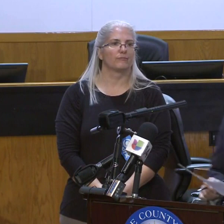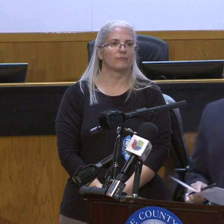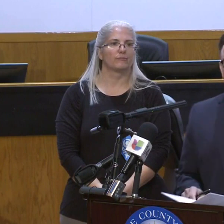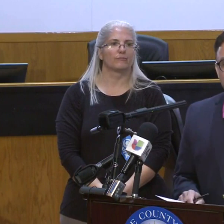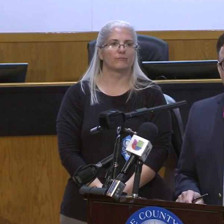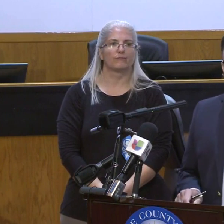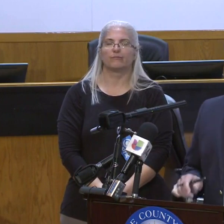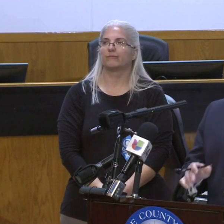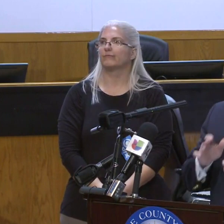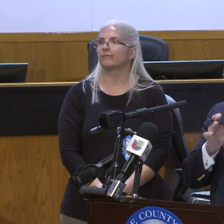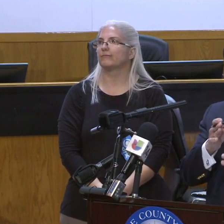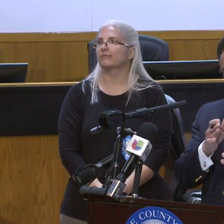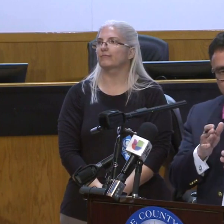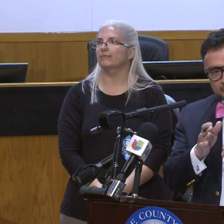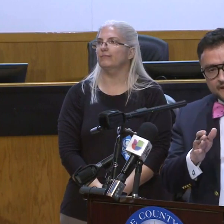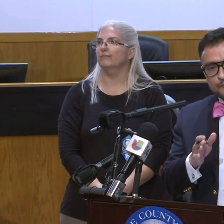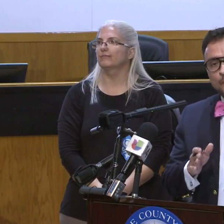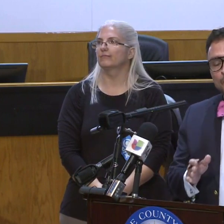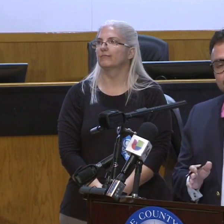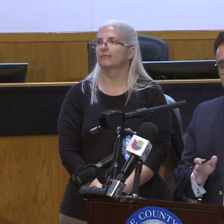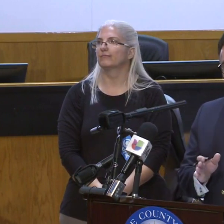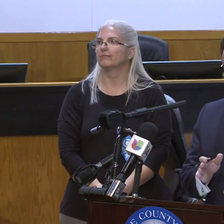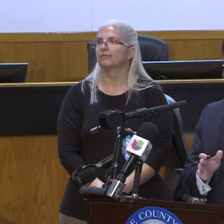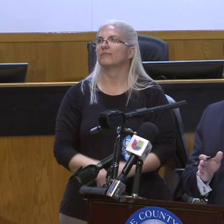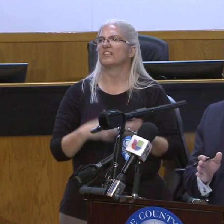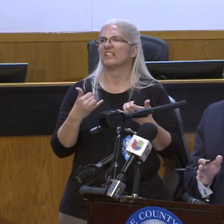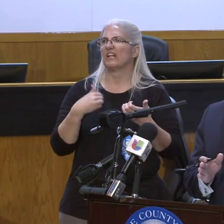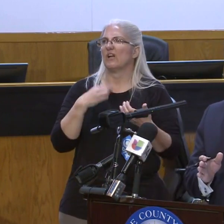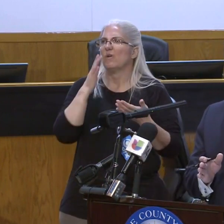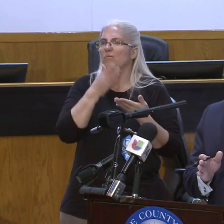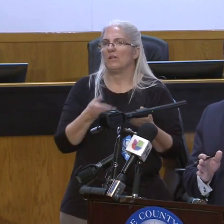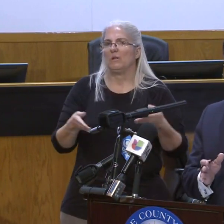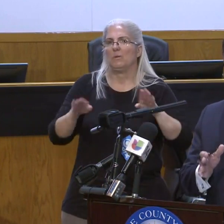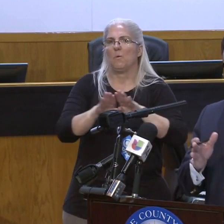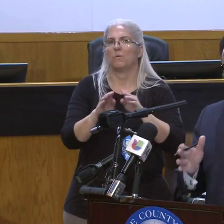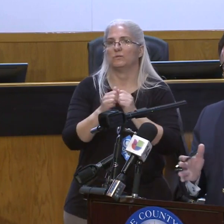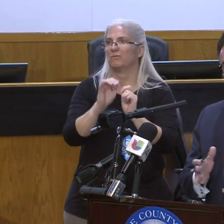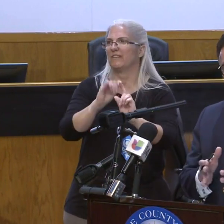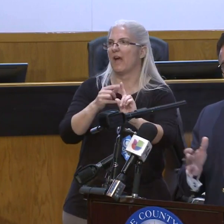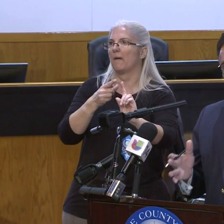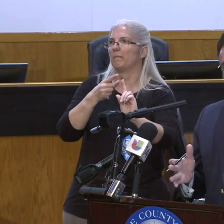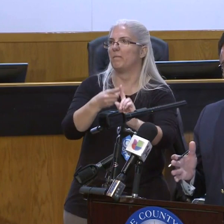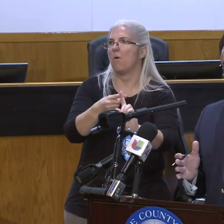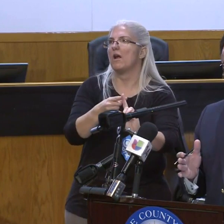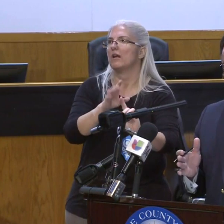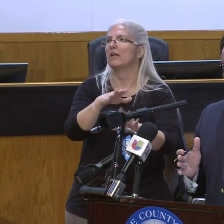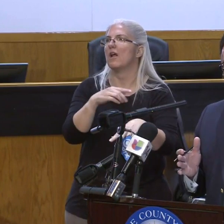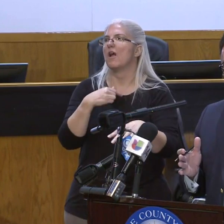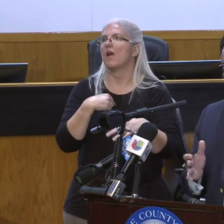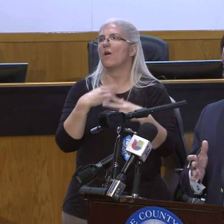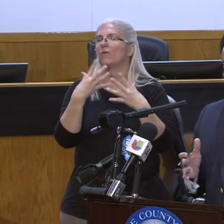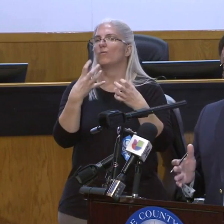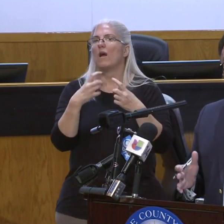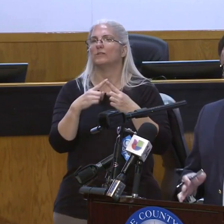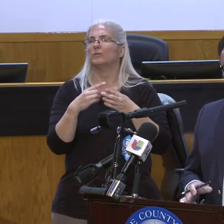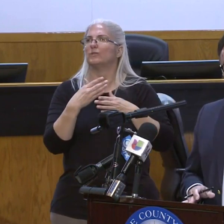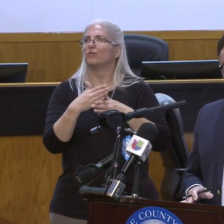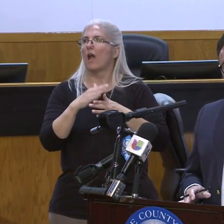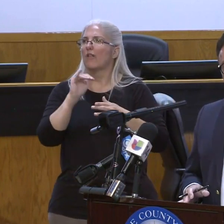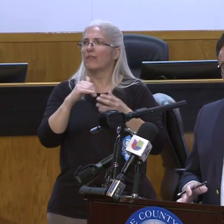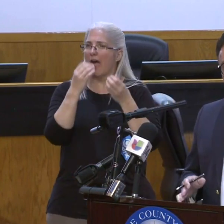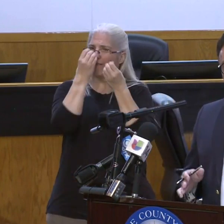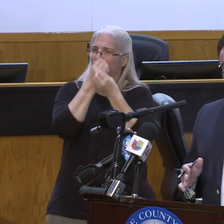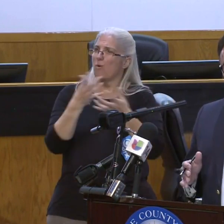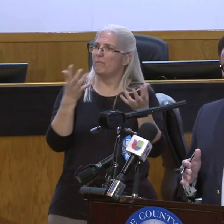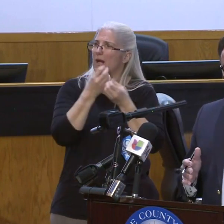And I will close on that point about what this information should mean to the